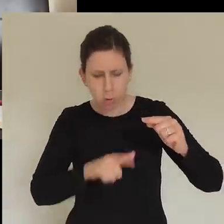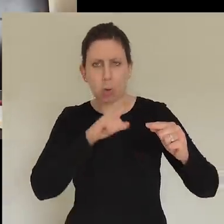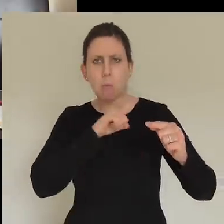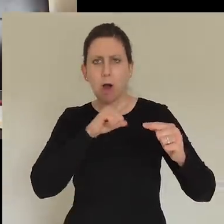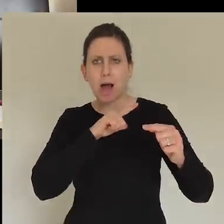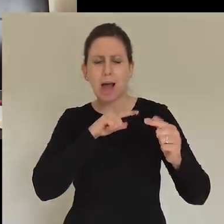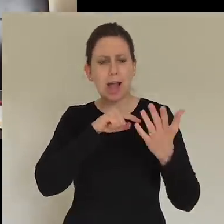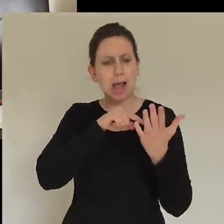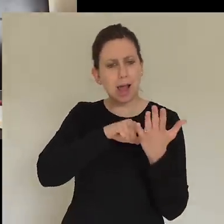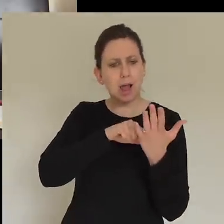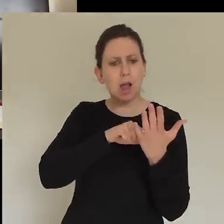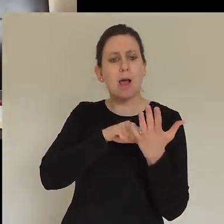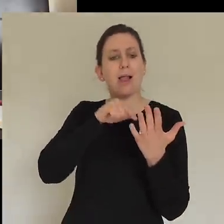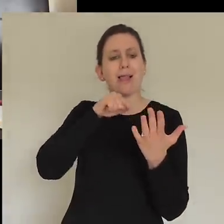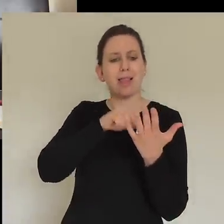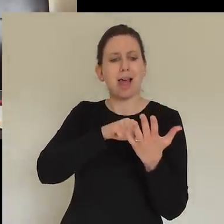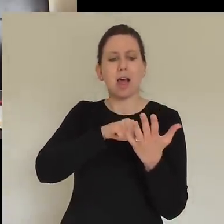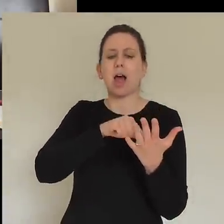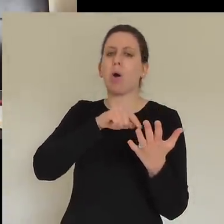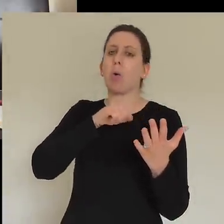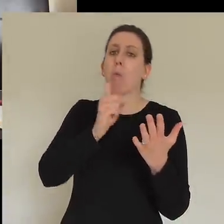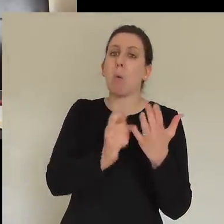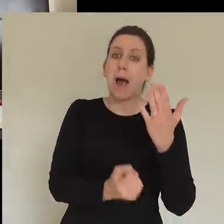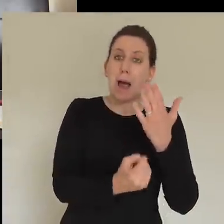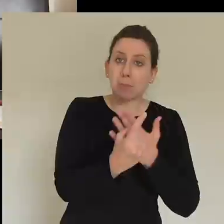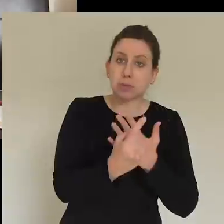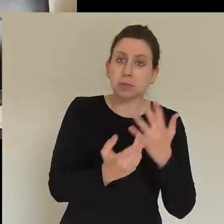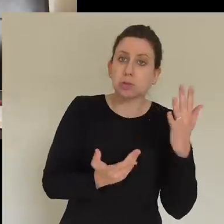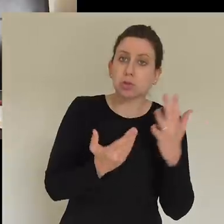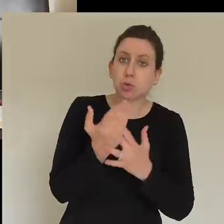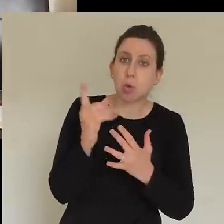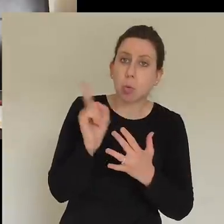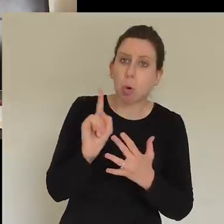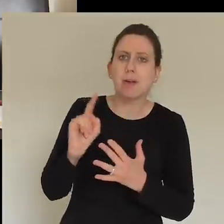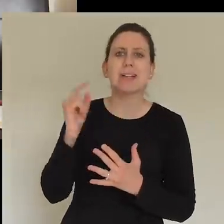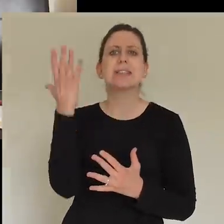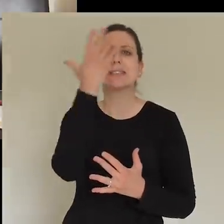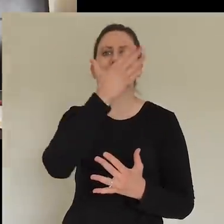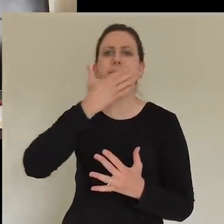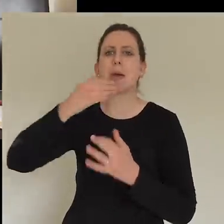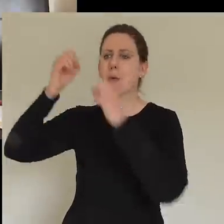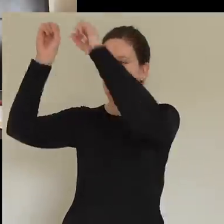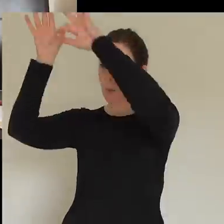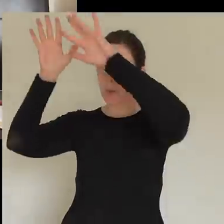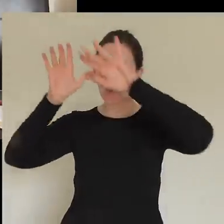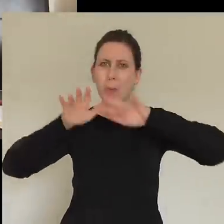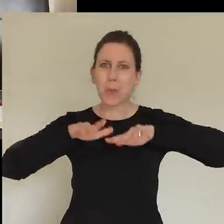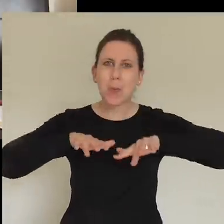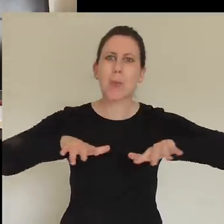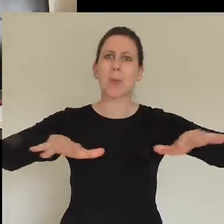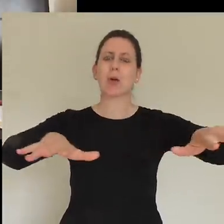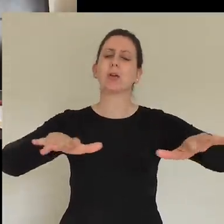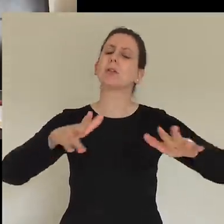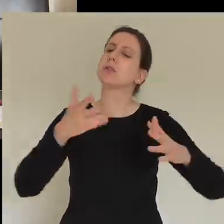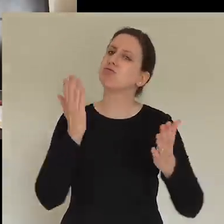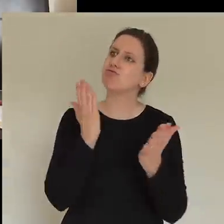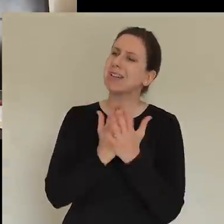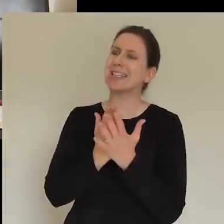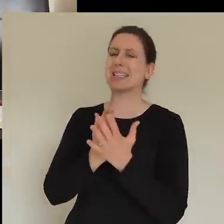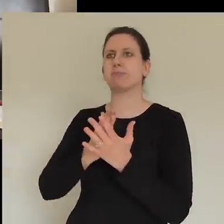power of the Spirit. So I think what we really are, our heart crying longing would be is that we hear the voice of God in this,